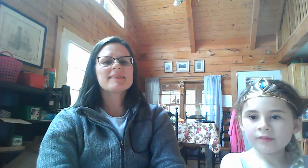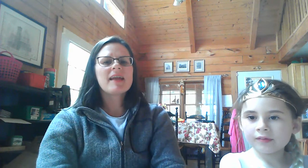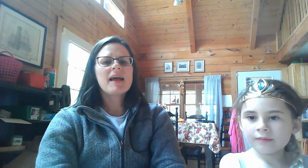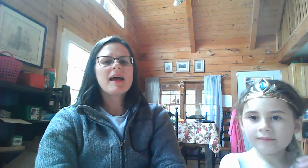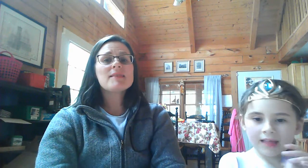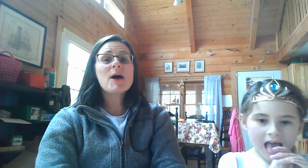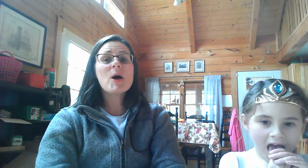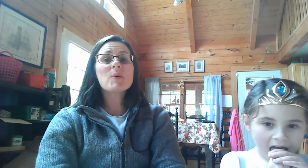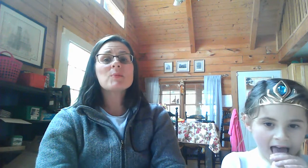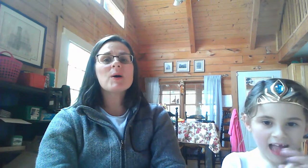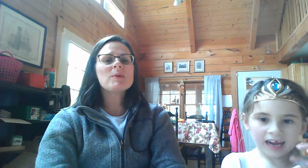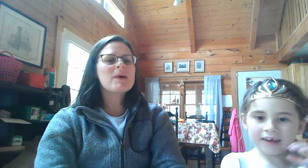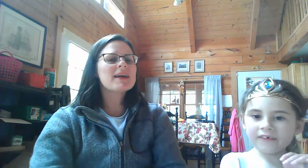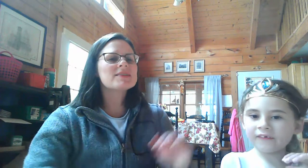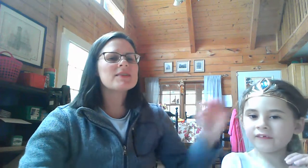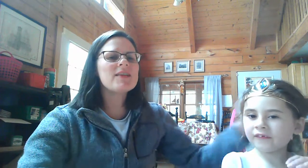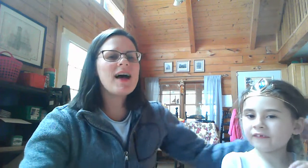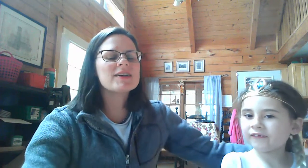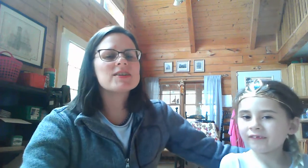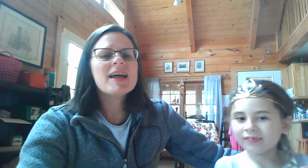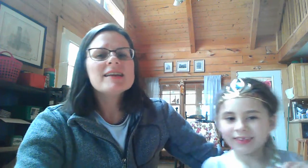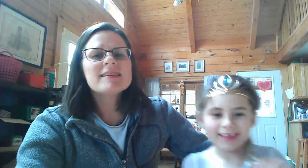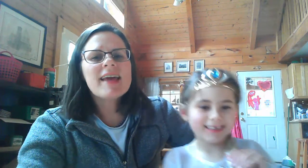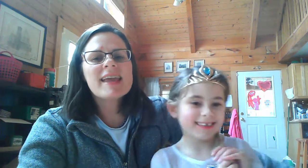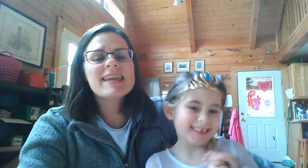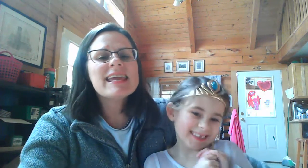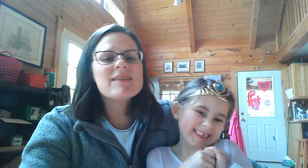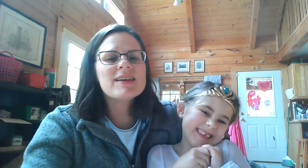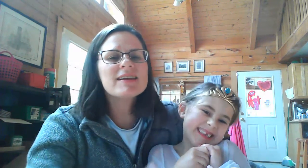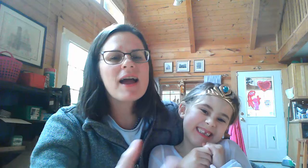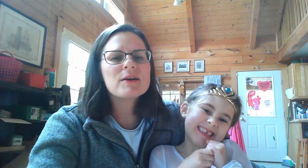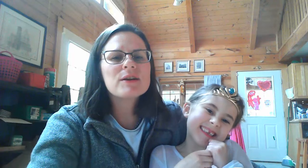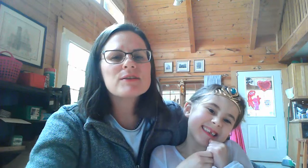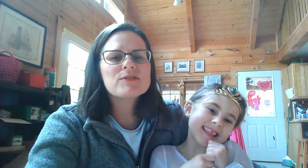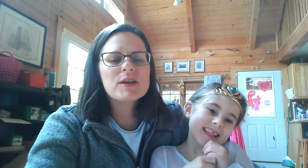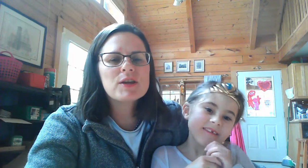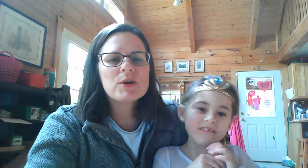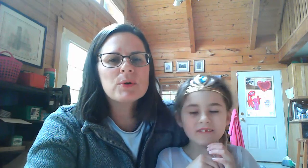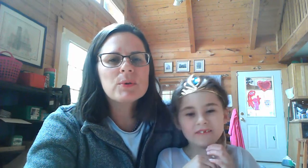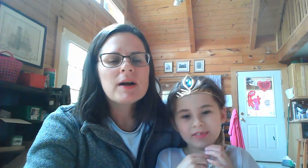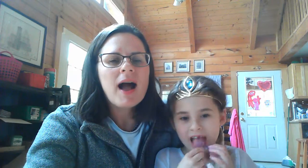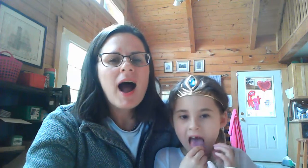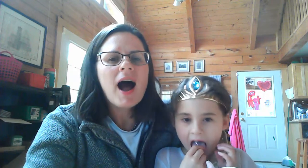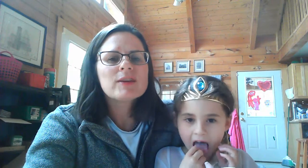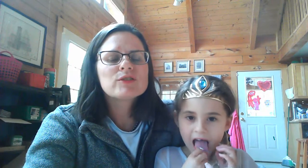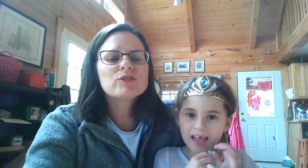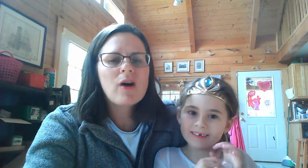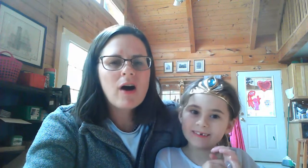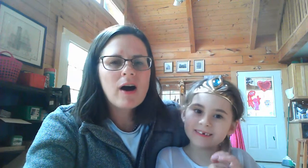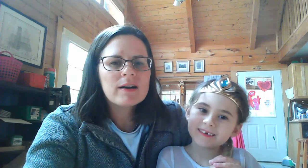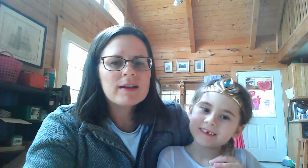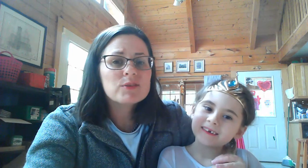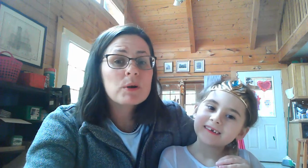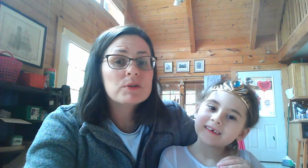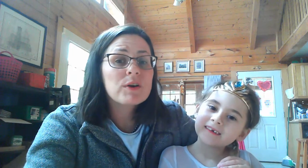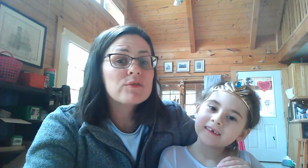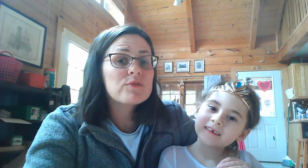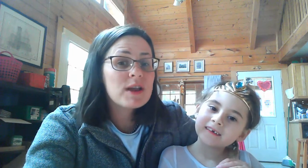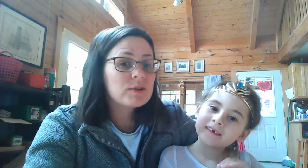Hello and welcome back to the lodge. Today Evie and I are going to sing you a song. It's one of our favorite